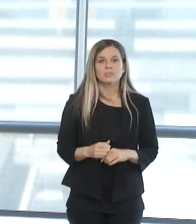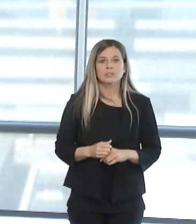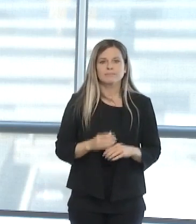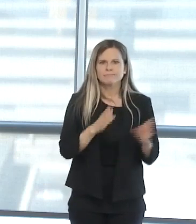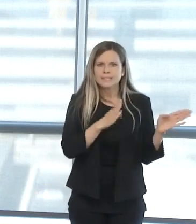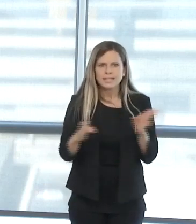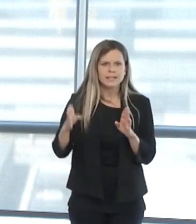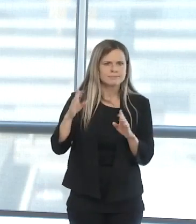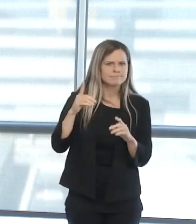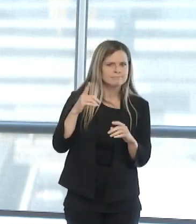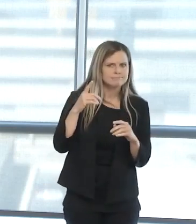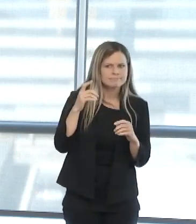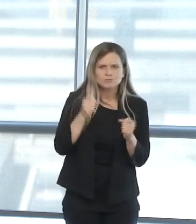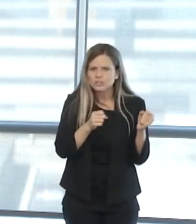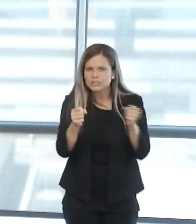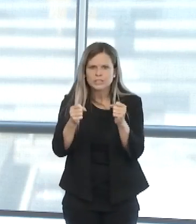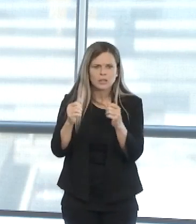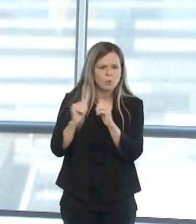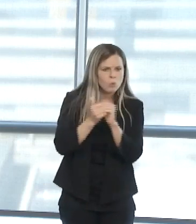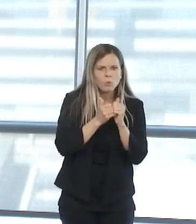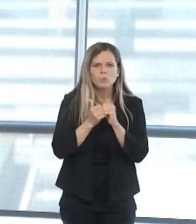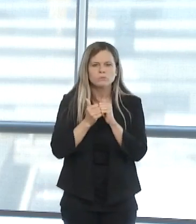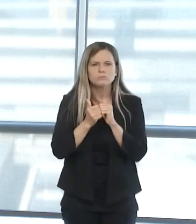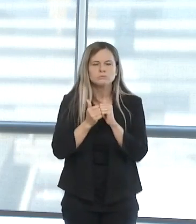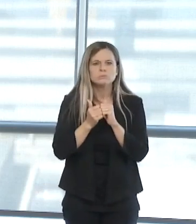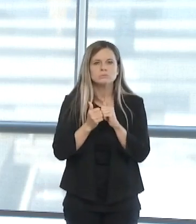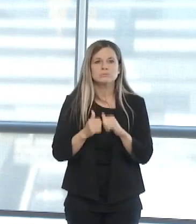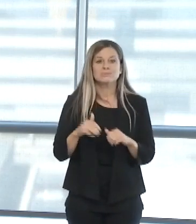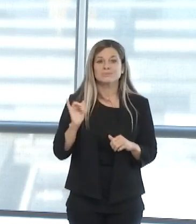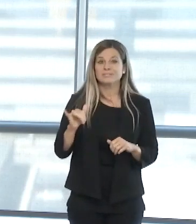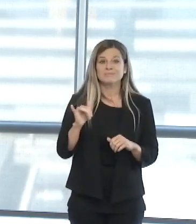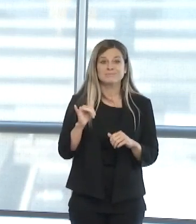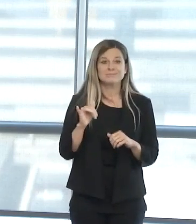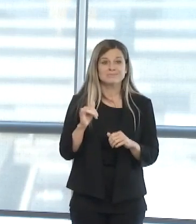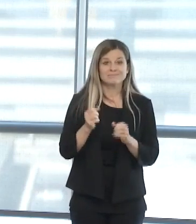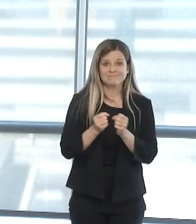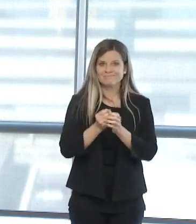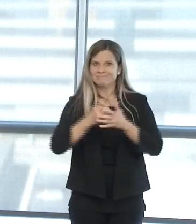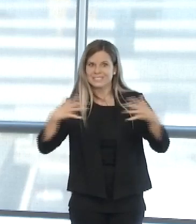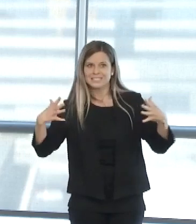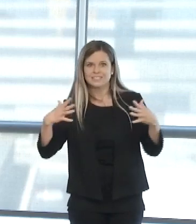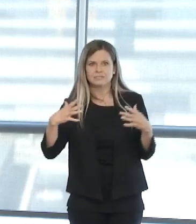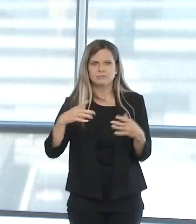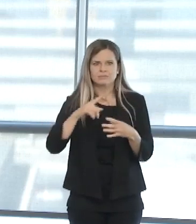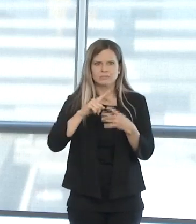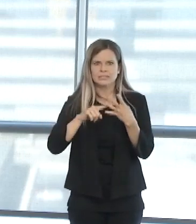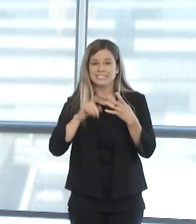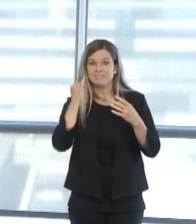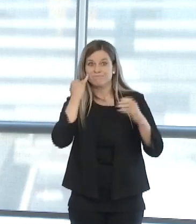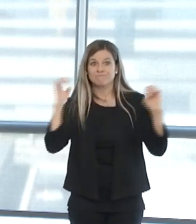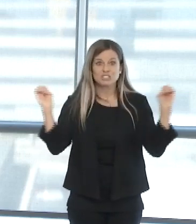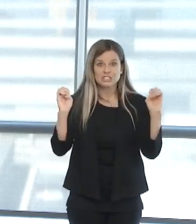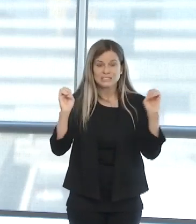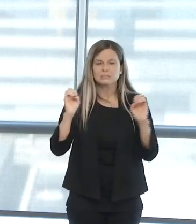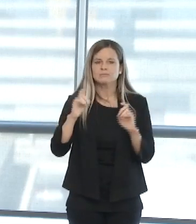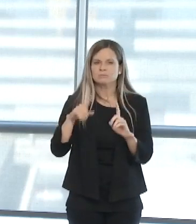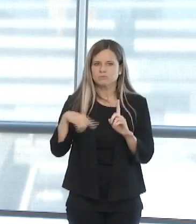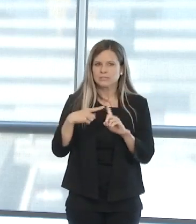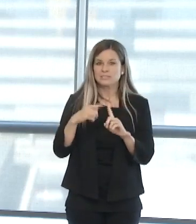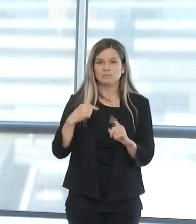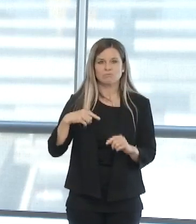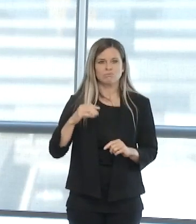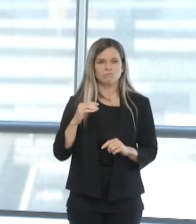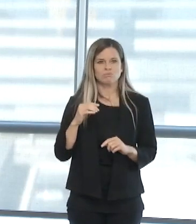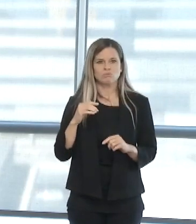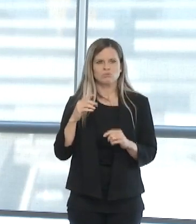However, officially, we would go into the expansion capability that we've spoken about today, when our licensed critical care beds